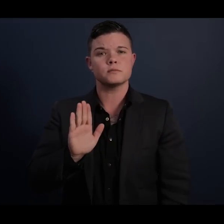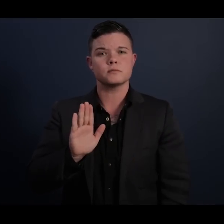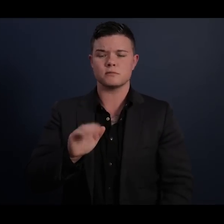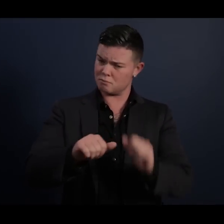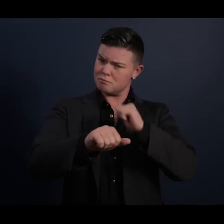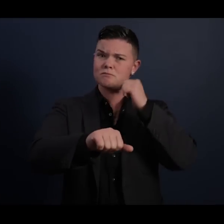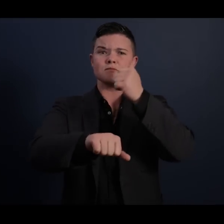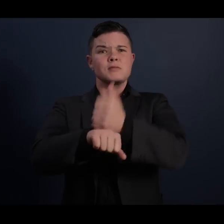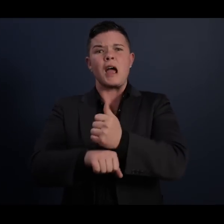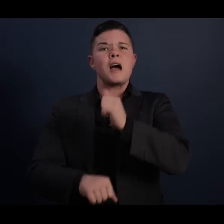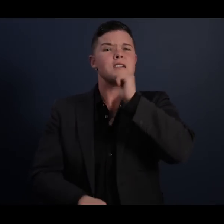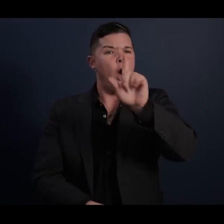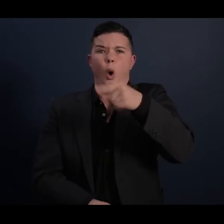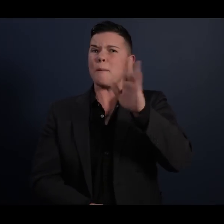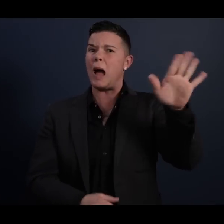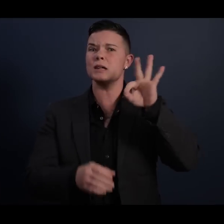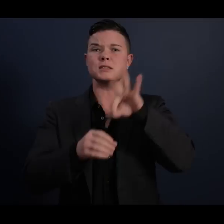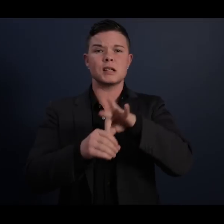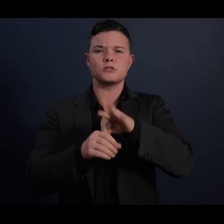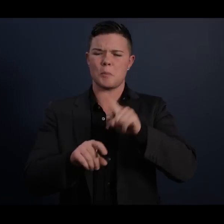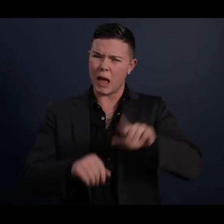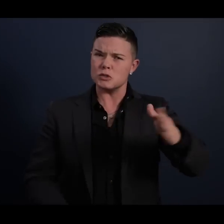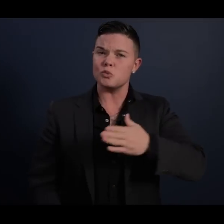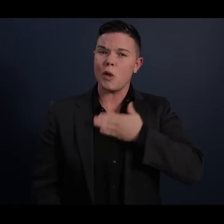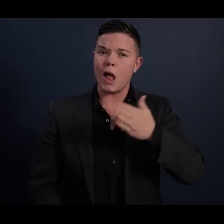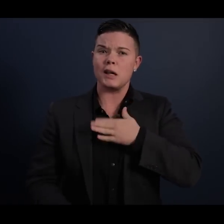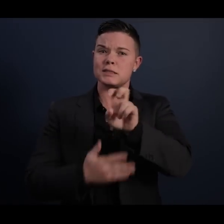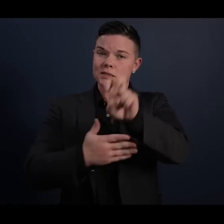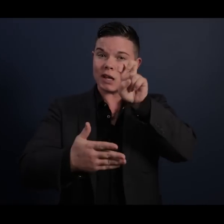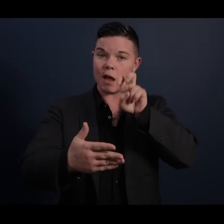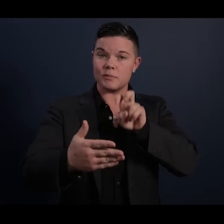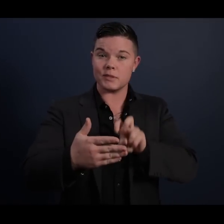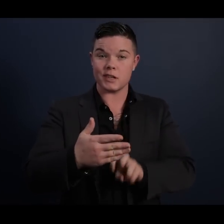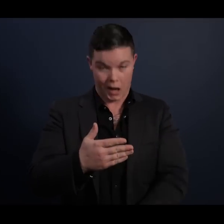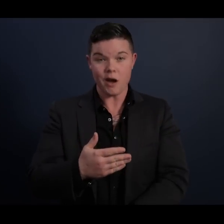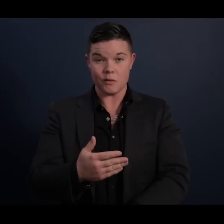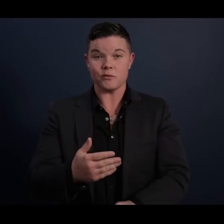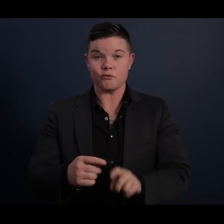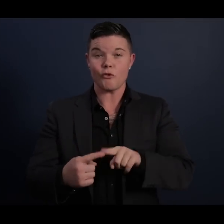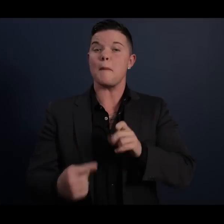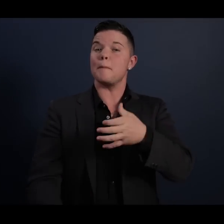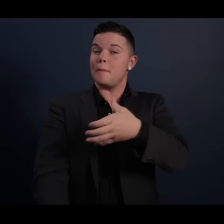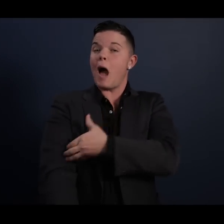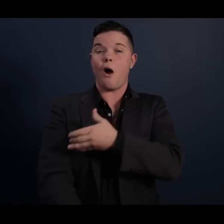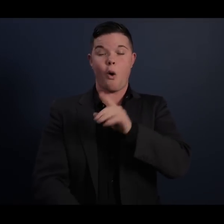only by his election, but by his willingness to step down from power after only one turn.